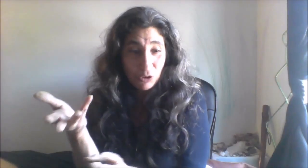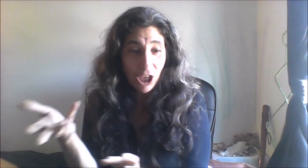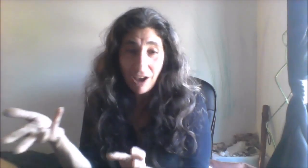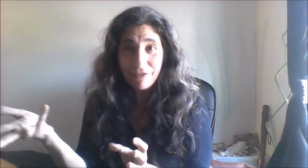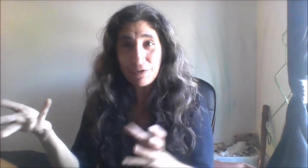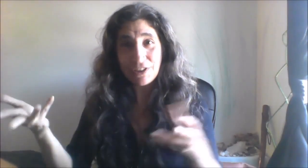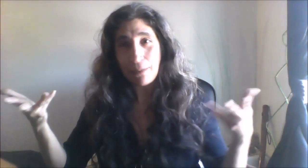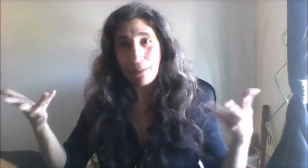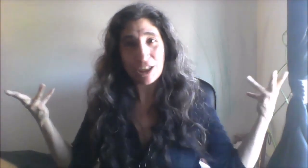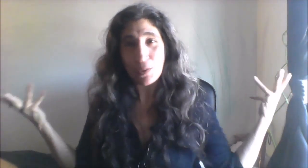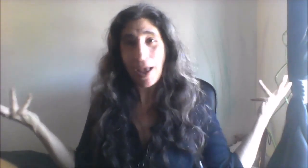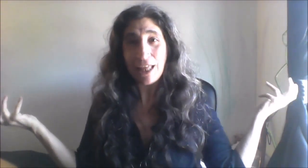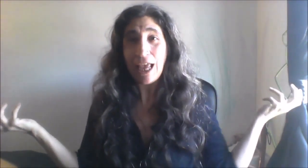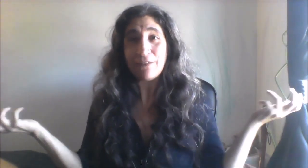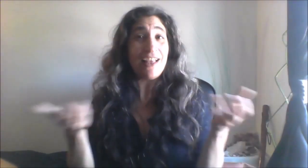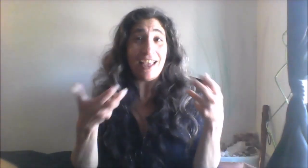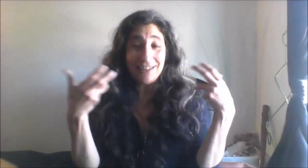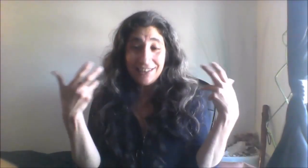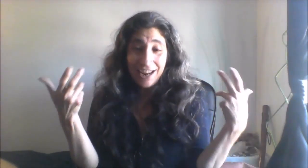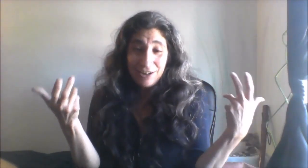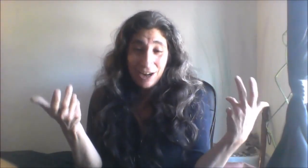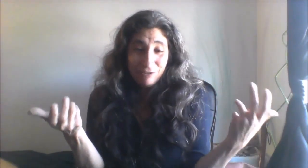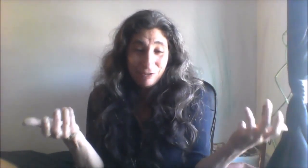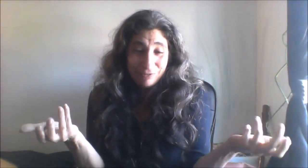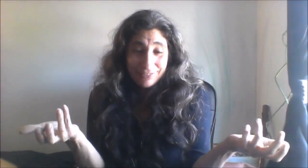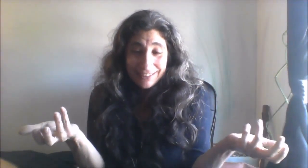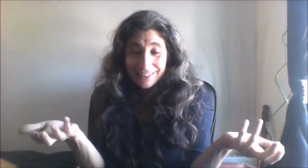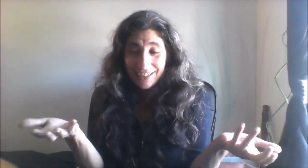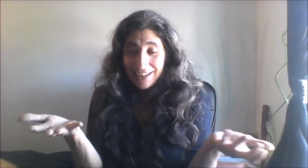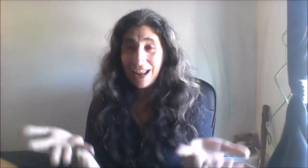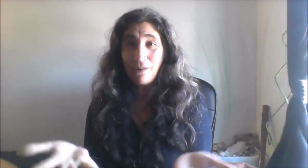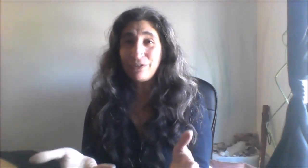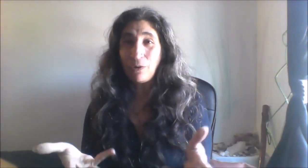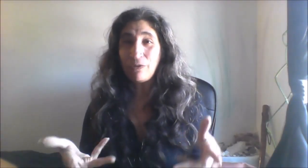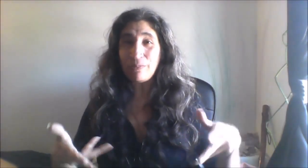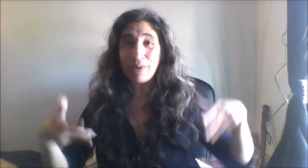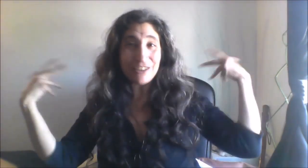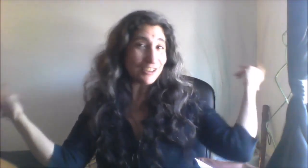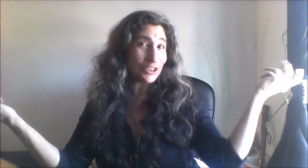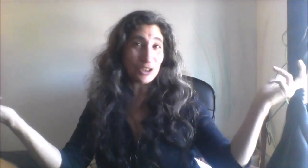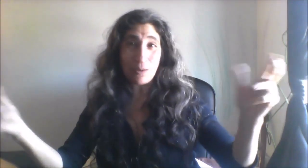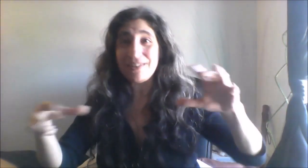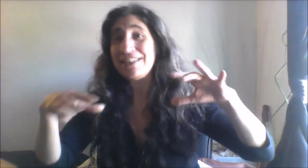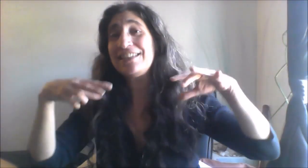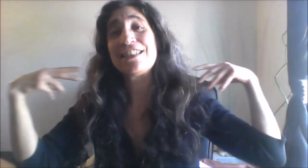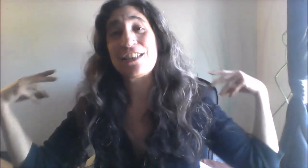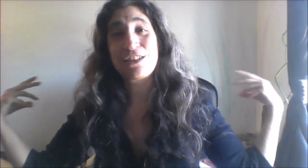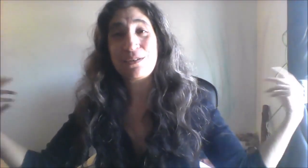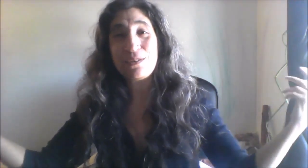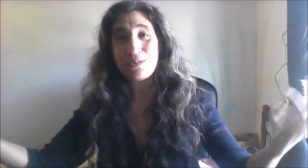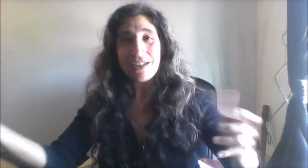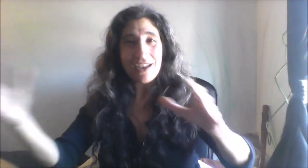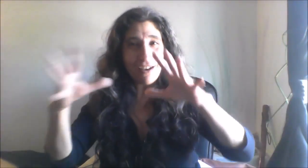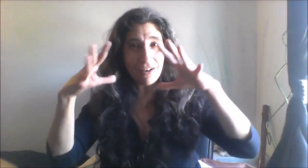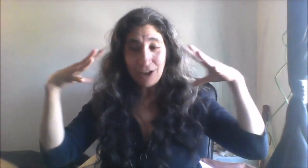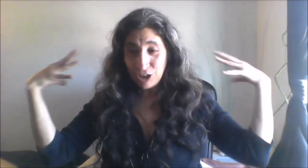cards so holy whoo so you know happy birthday to all aries out there and and